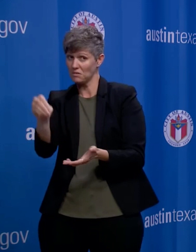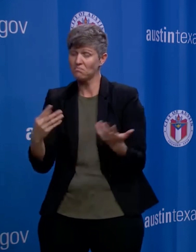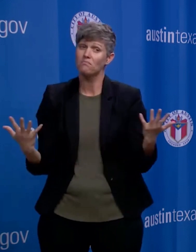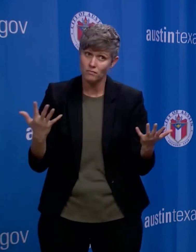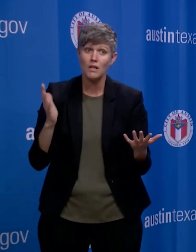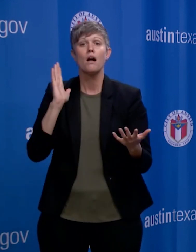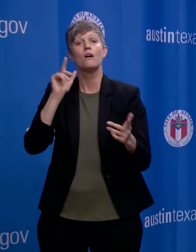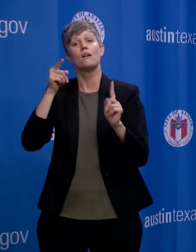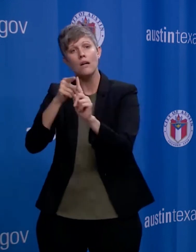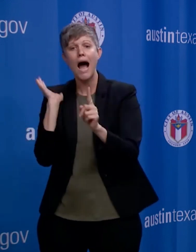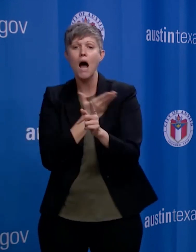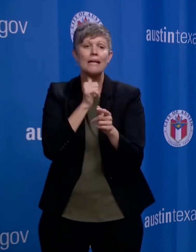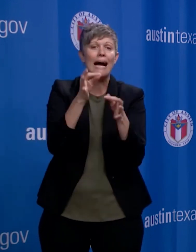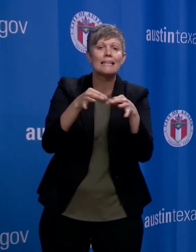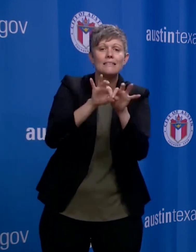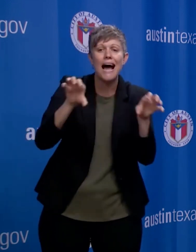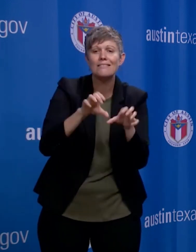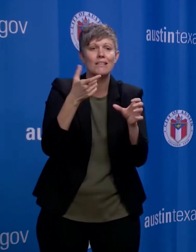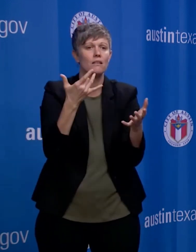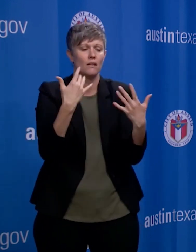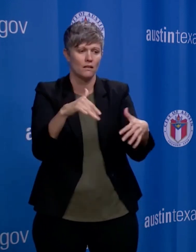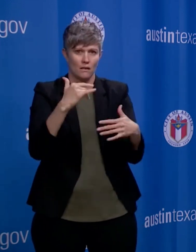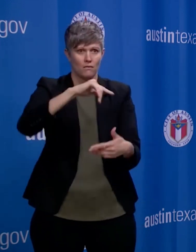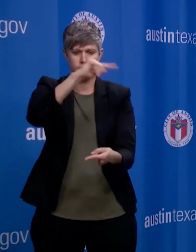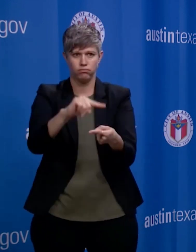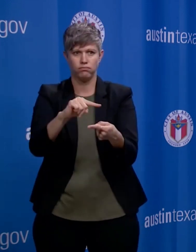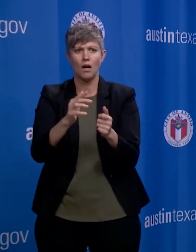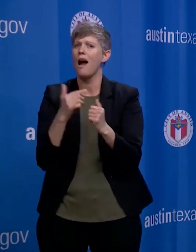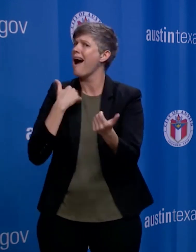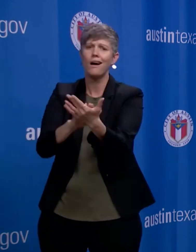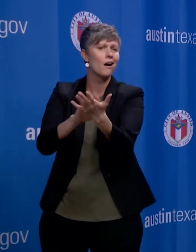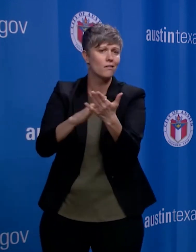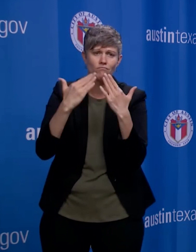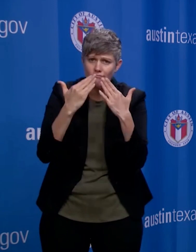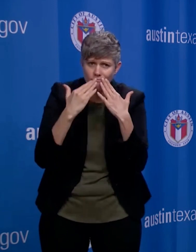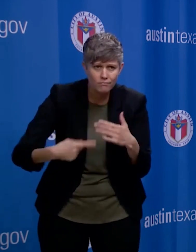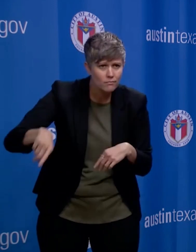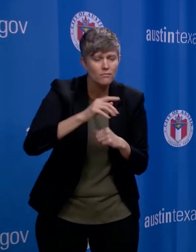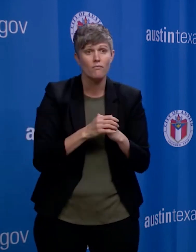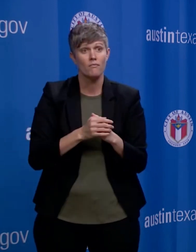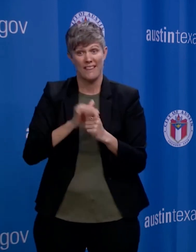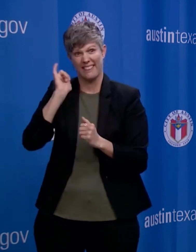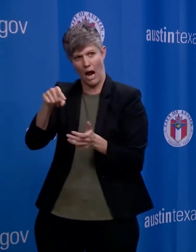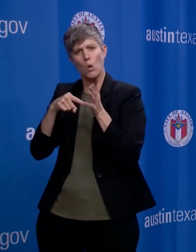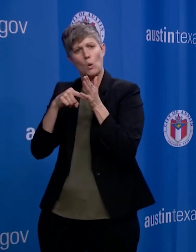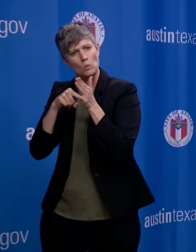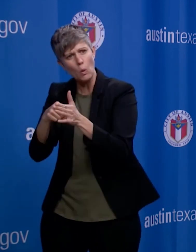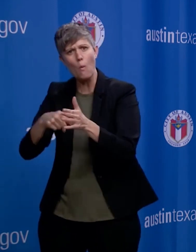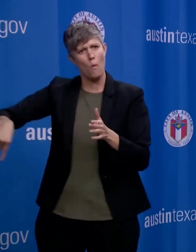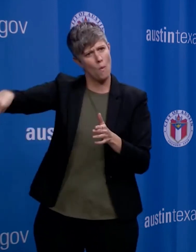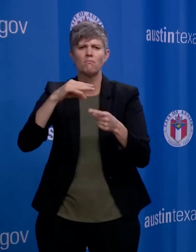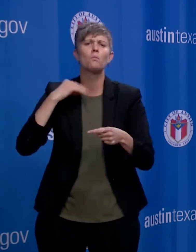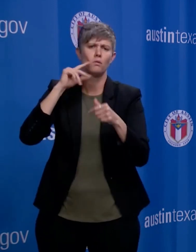activity in Travis County. That is really profound and it really goes to the heart of who we are as a county. But I think that we could